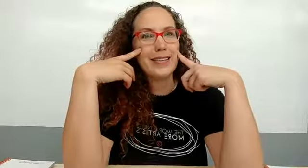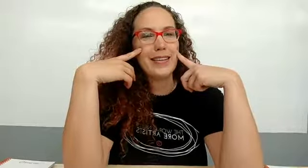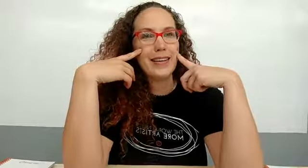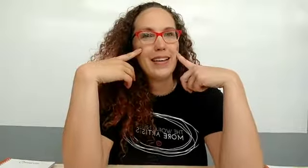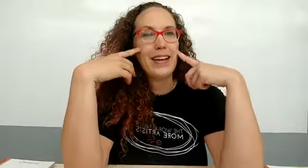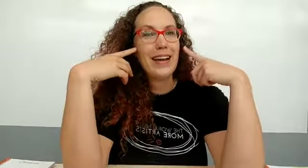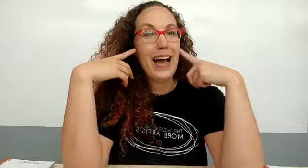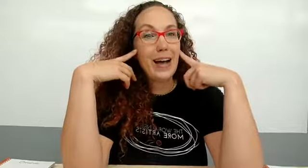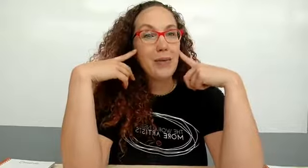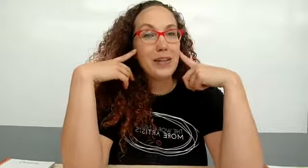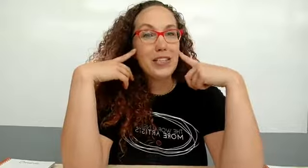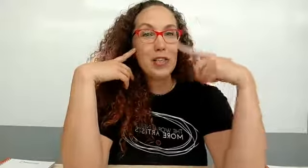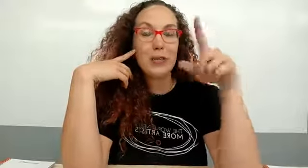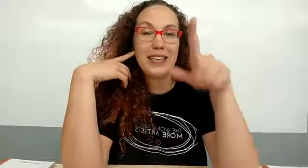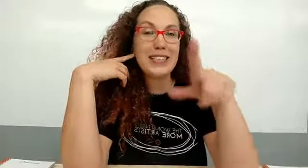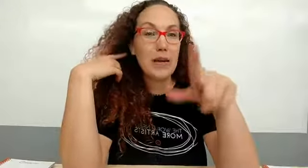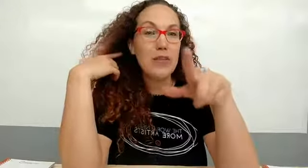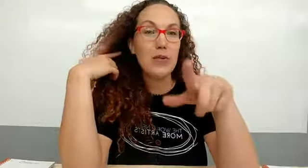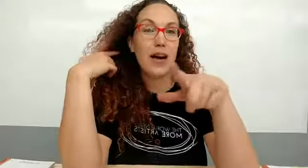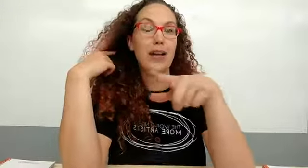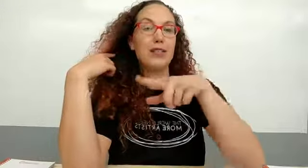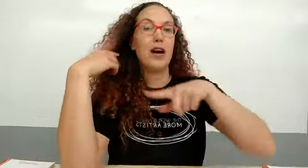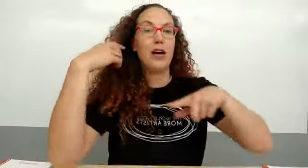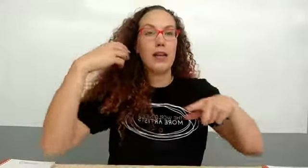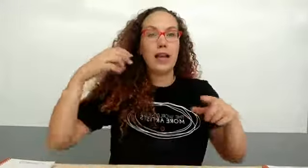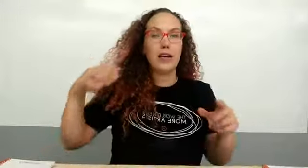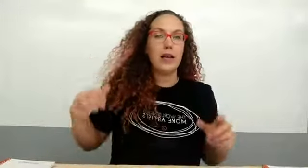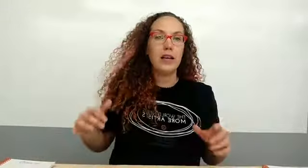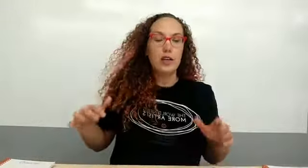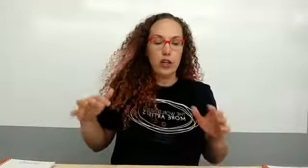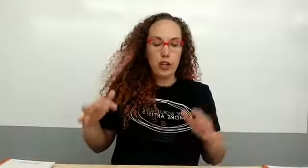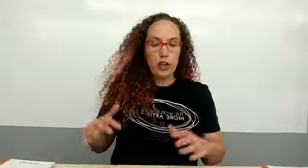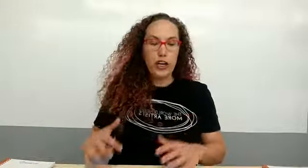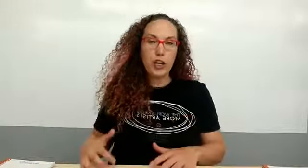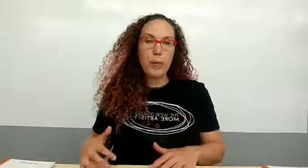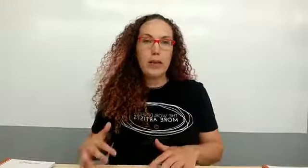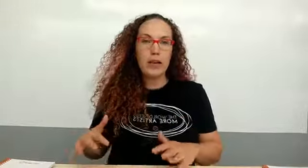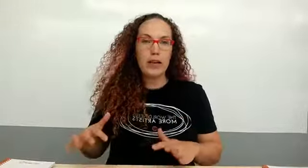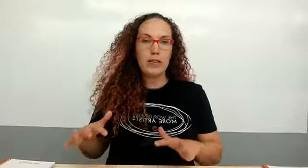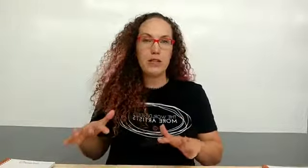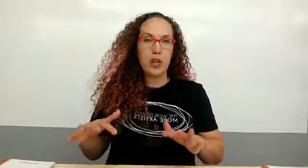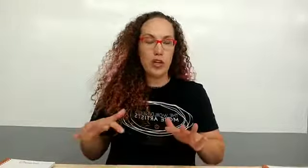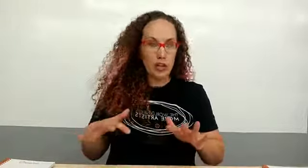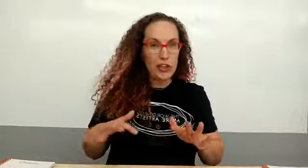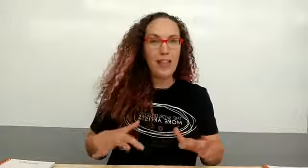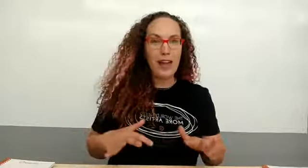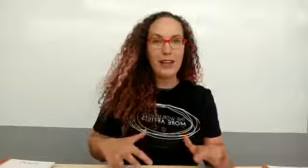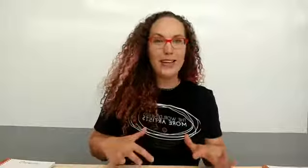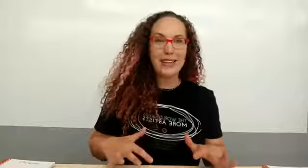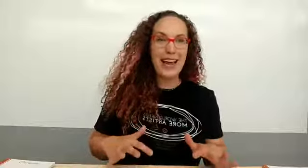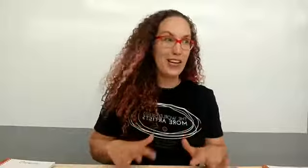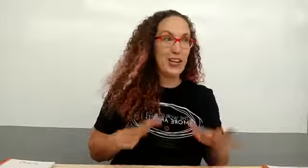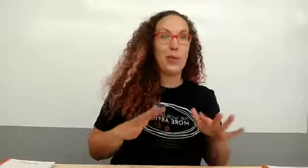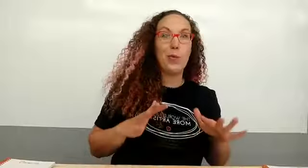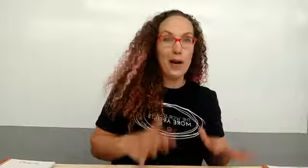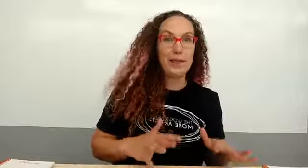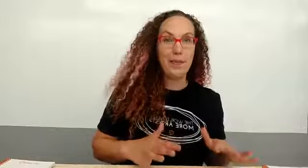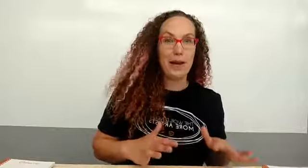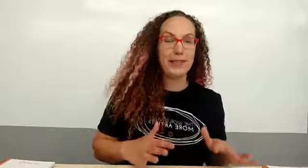like i really do because some of you guys are like you're here because you'll love it and you'll want the mess